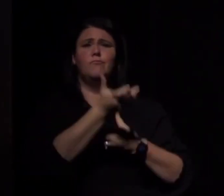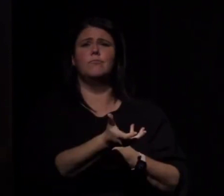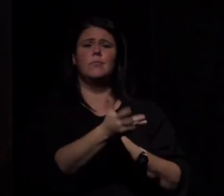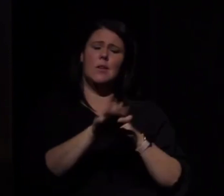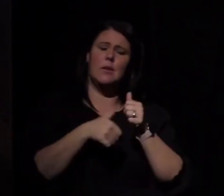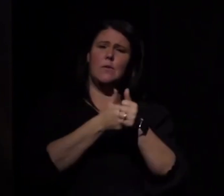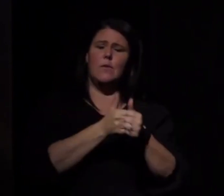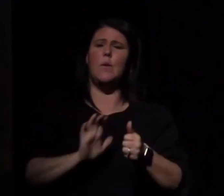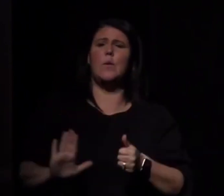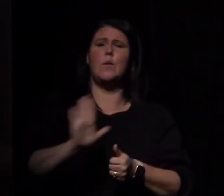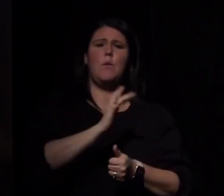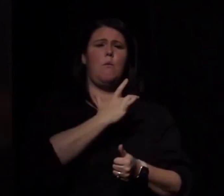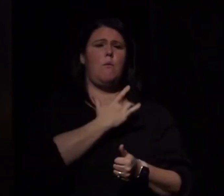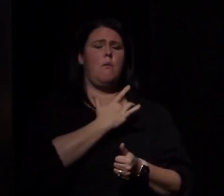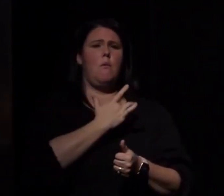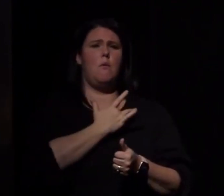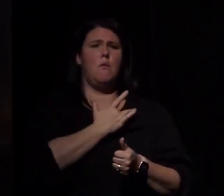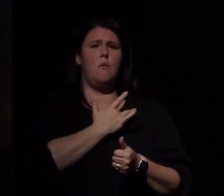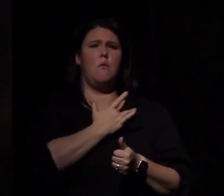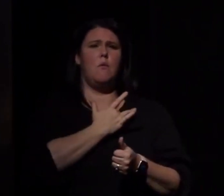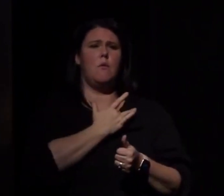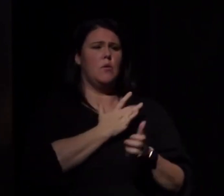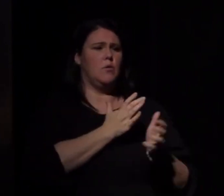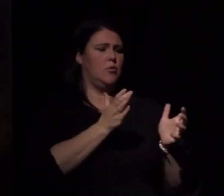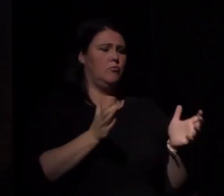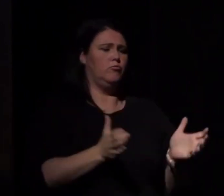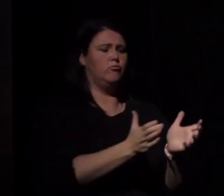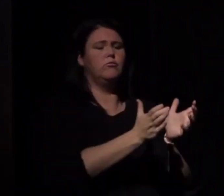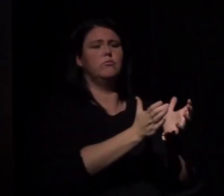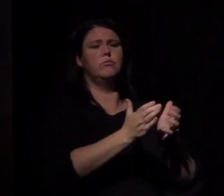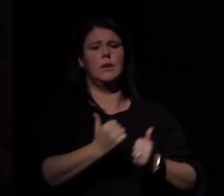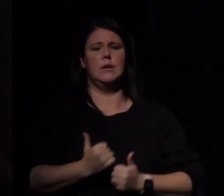hearts to inspire and shape our future generation.